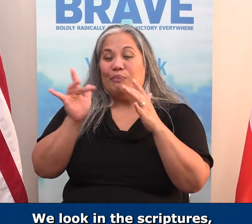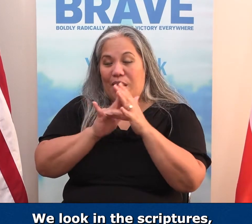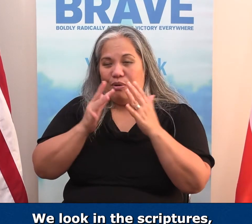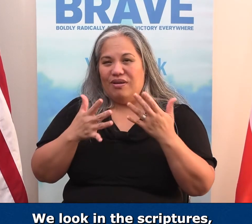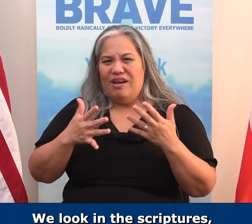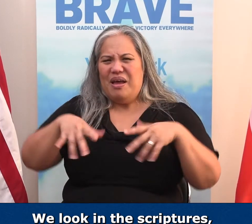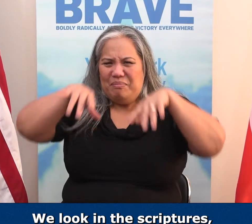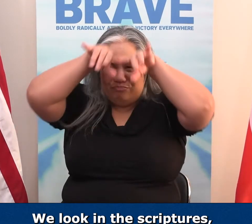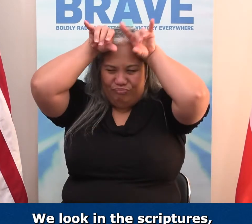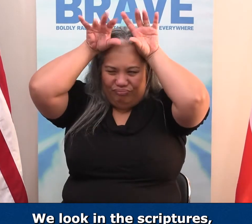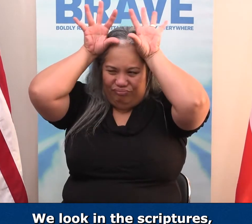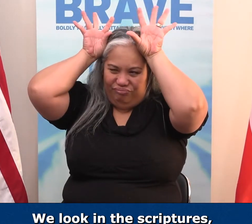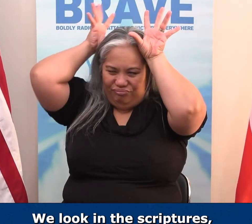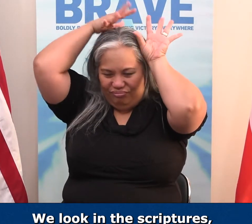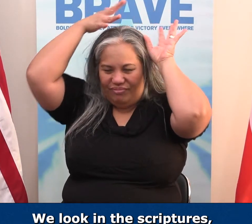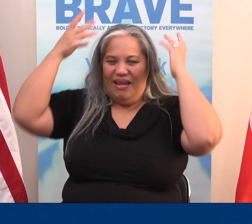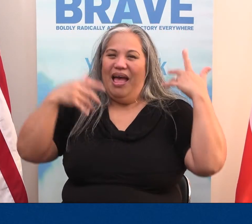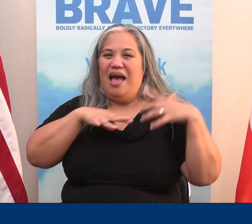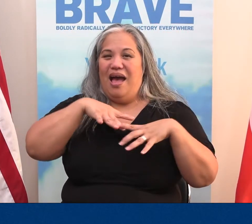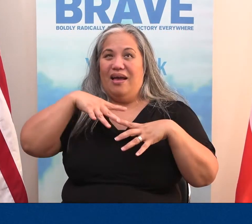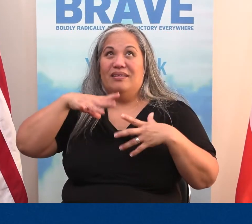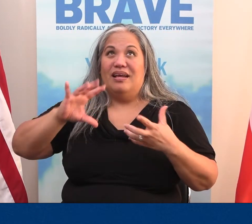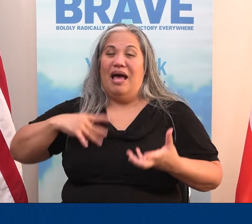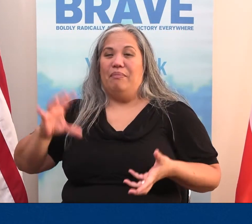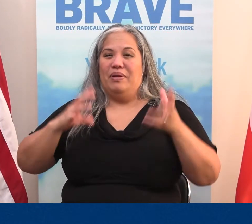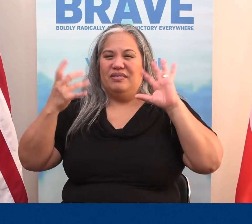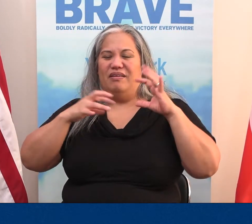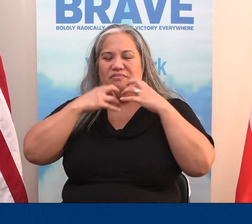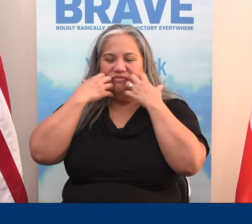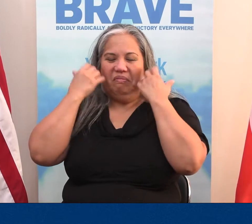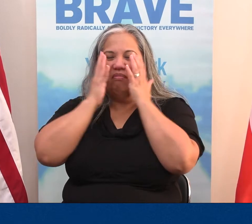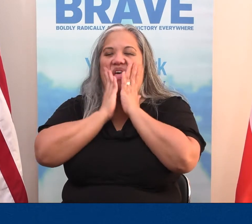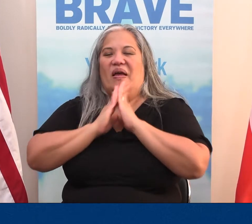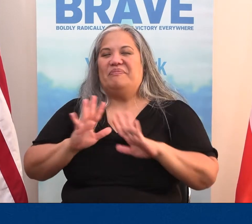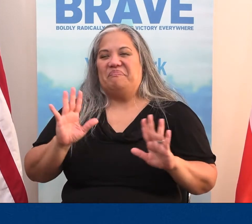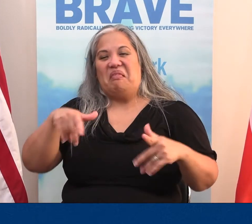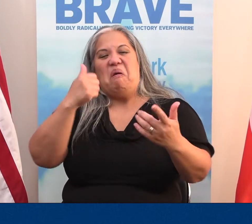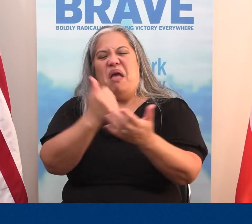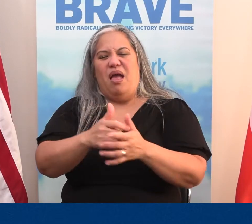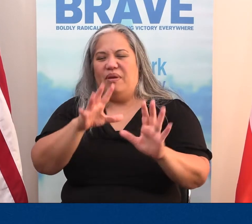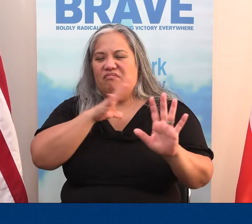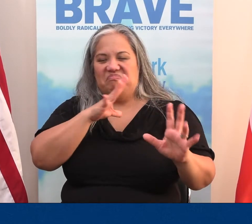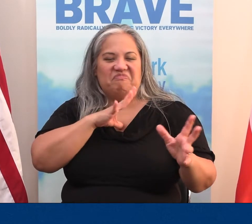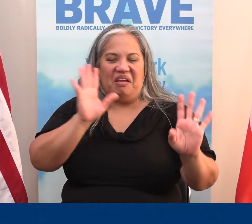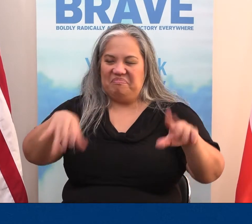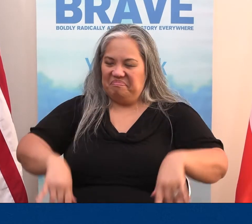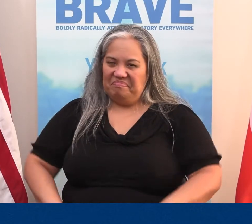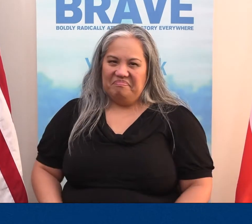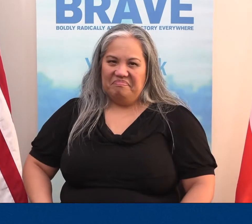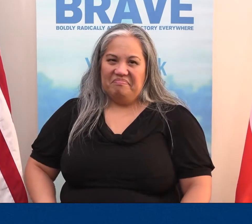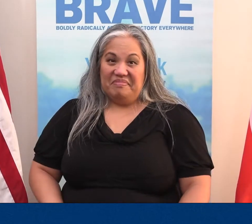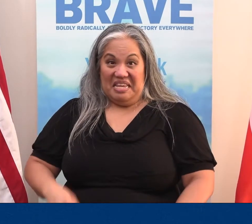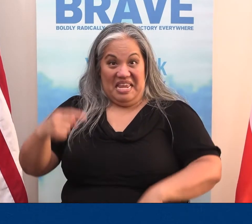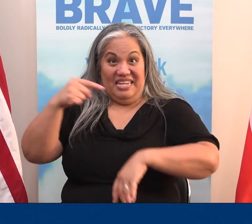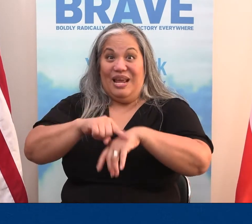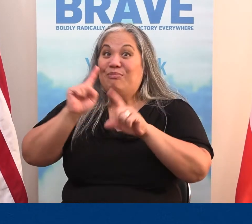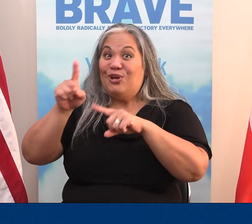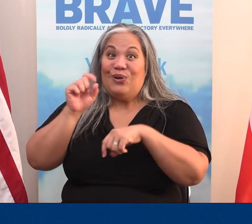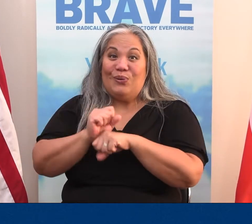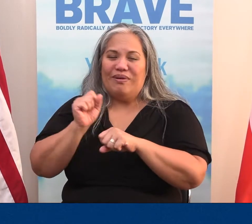oh, yeah, my hair's all messed up, I'm a mess, and I got scuss on me. Oh, amen. Good. Now, it's now time to go